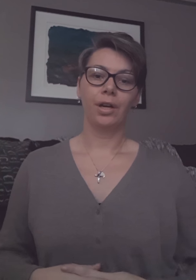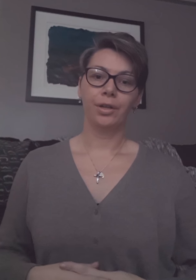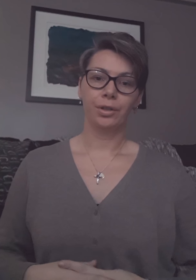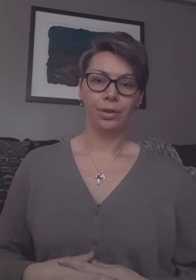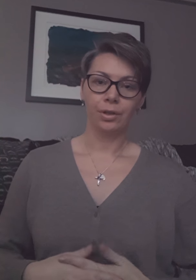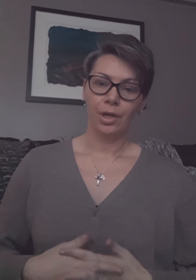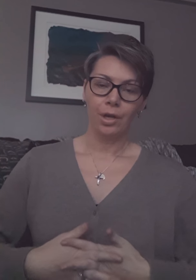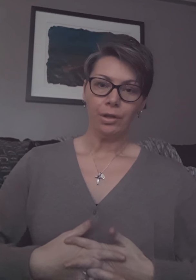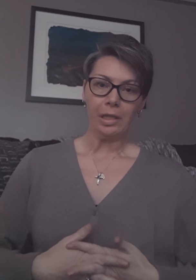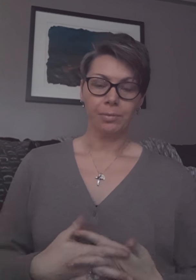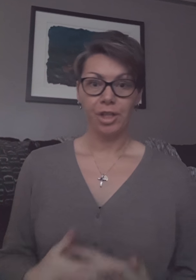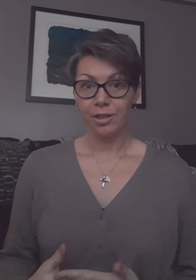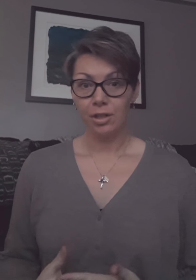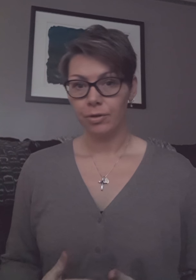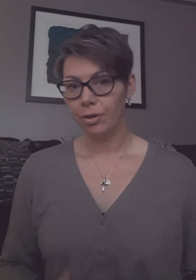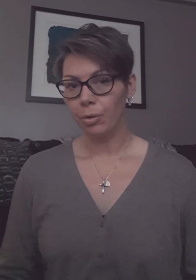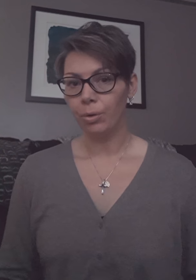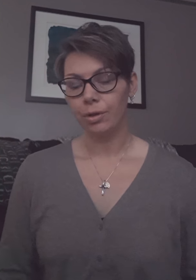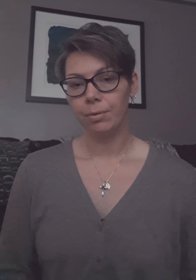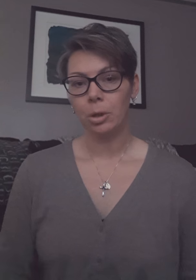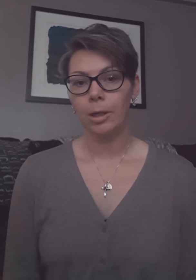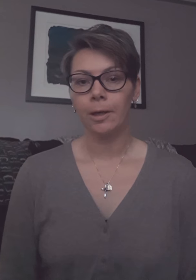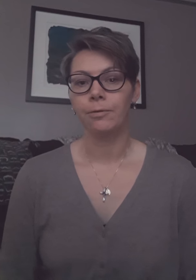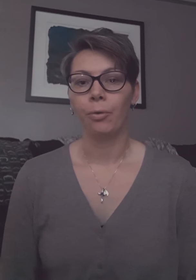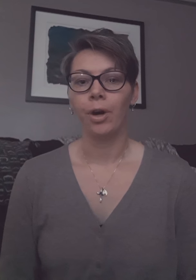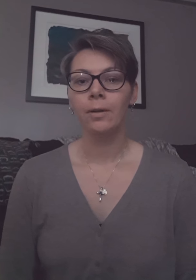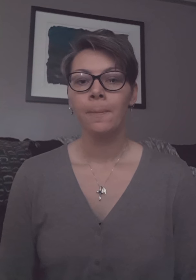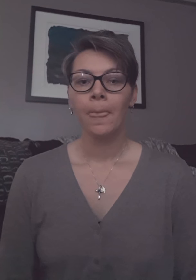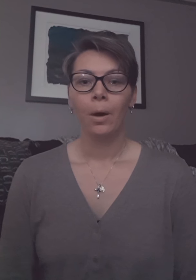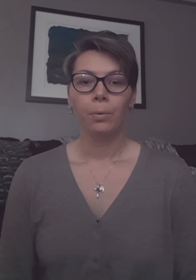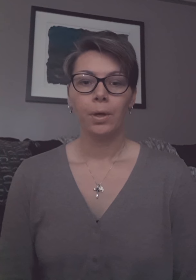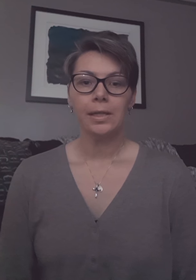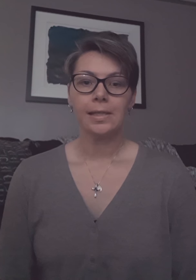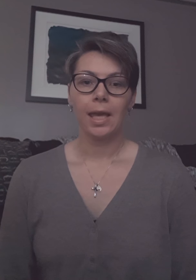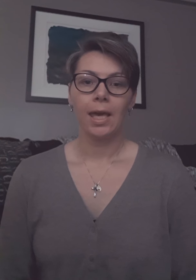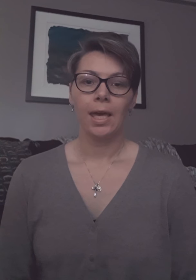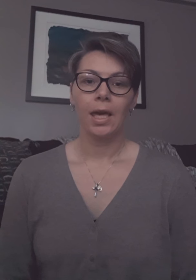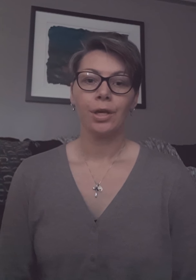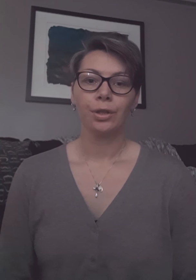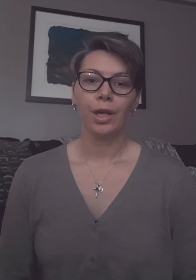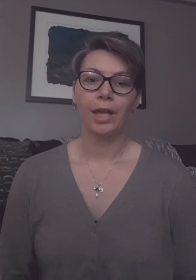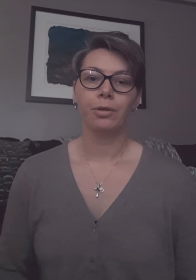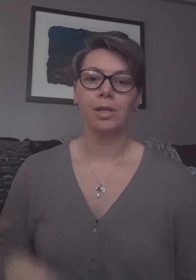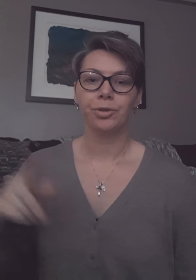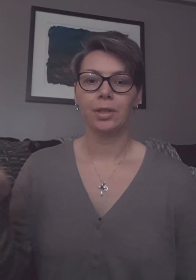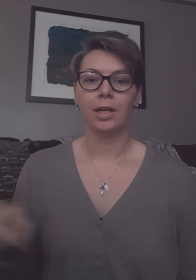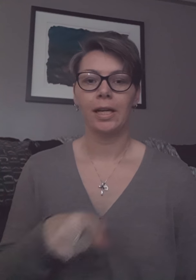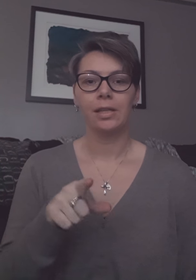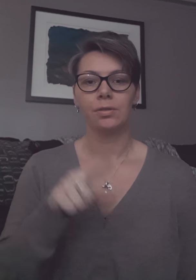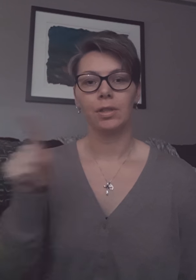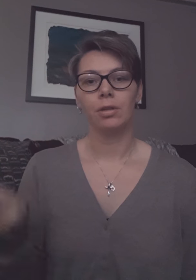the objective or the goal that we were looking for was a endometrin lining so a